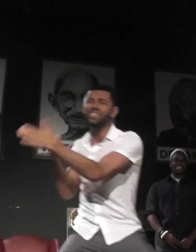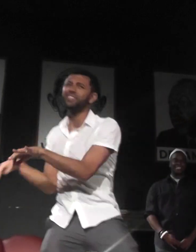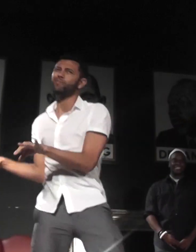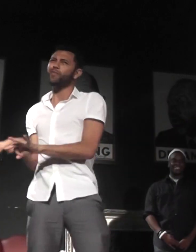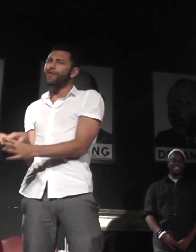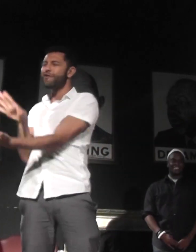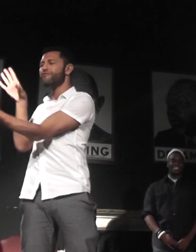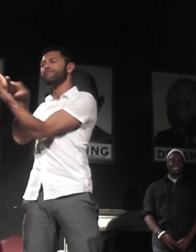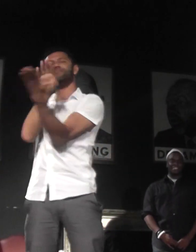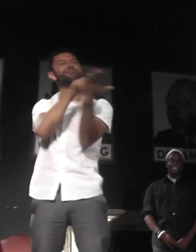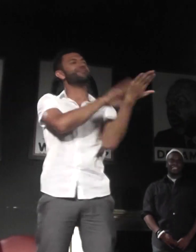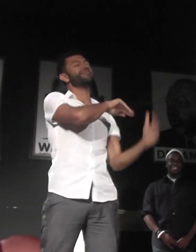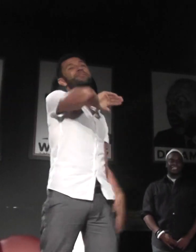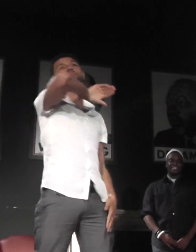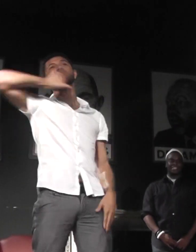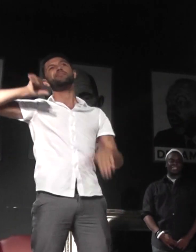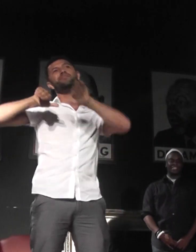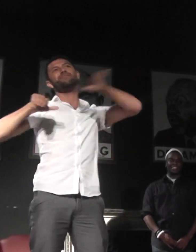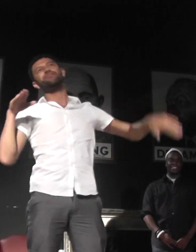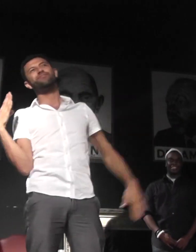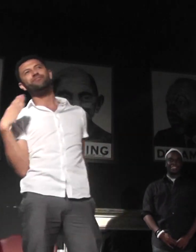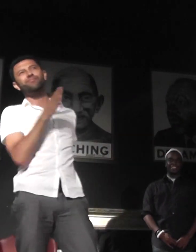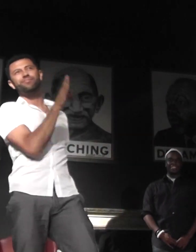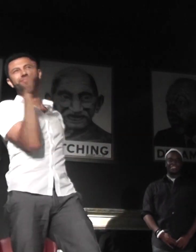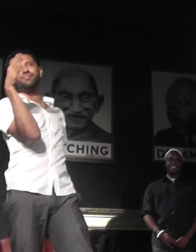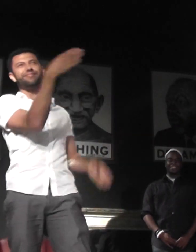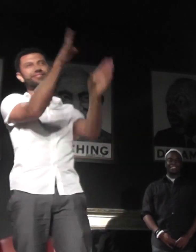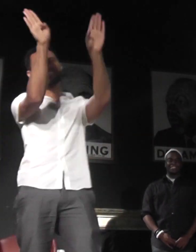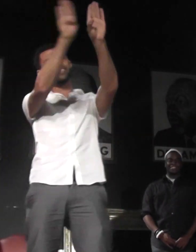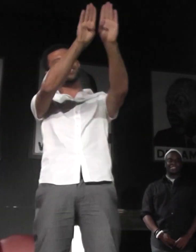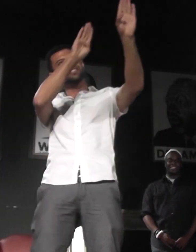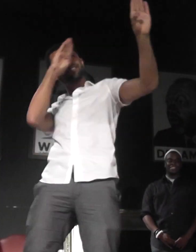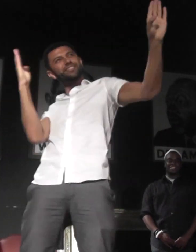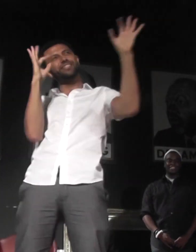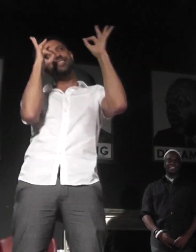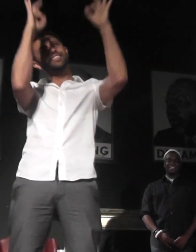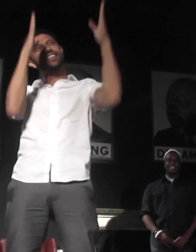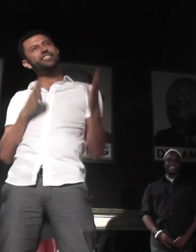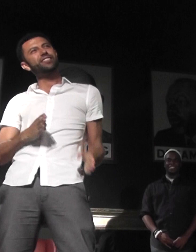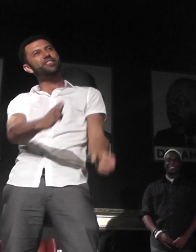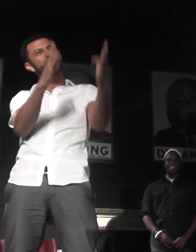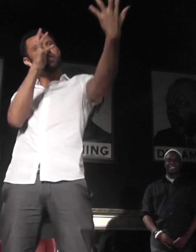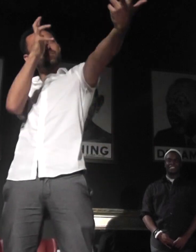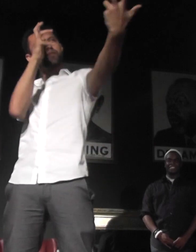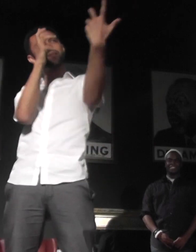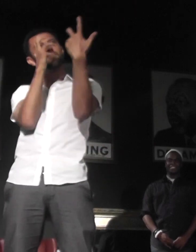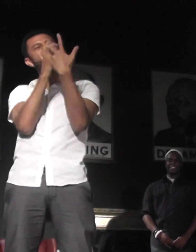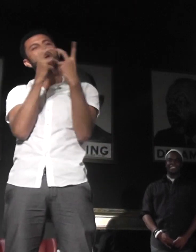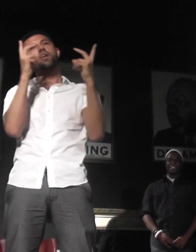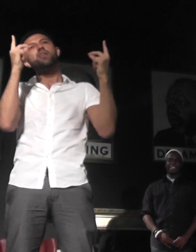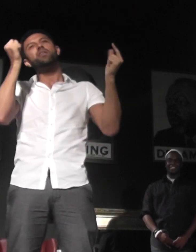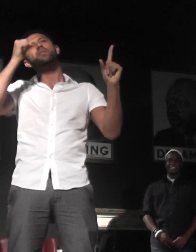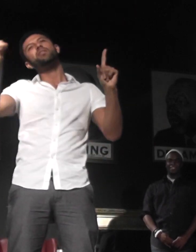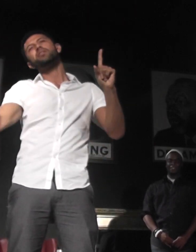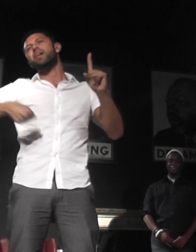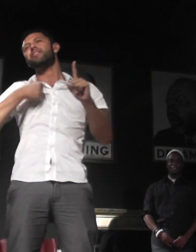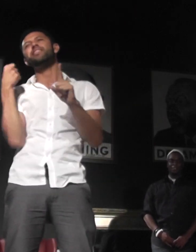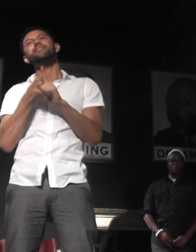reason why all the doors are closed So you could open one that leads you to a perfect stroke Like a